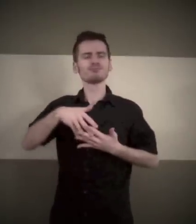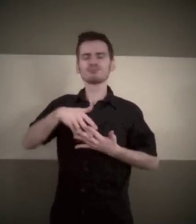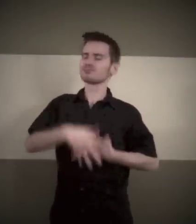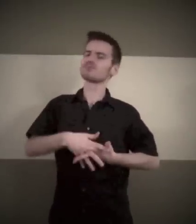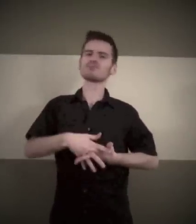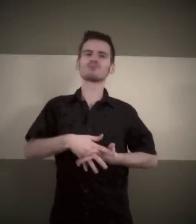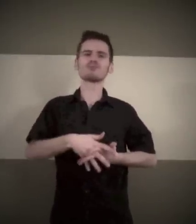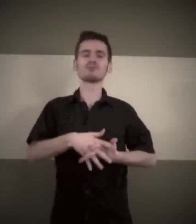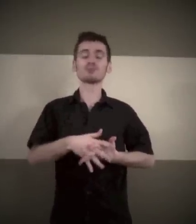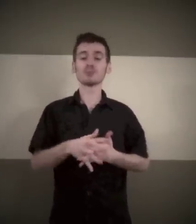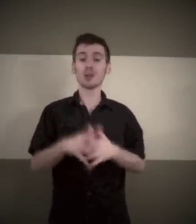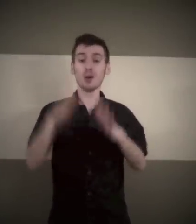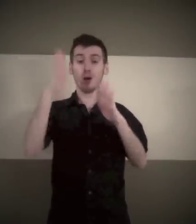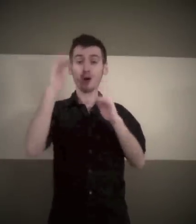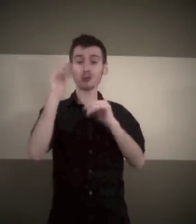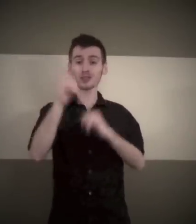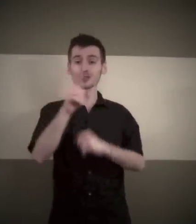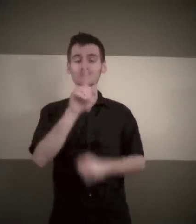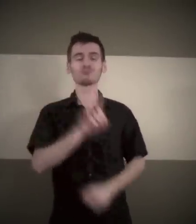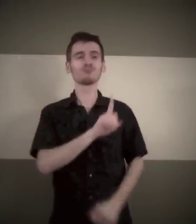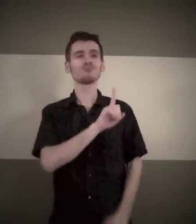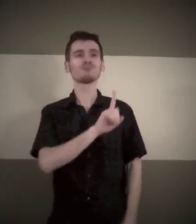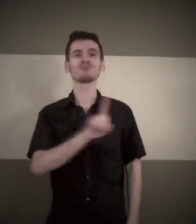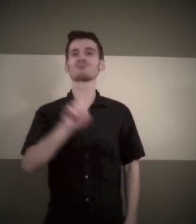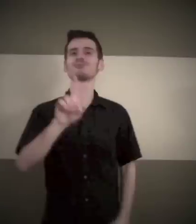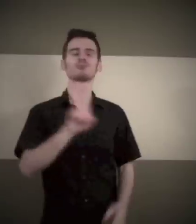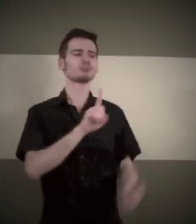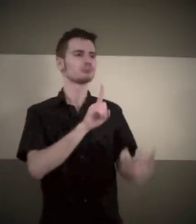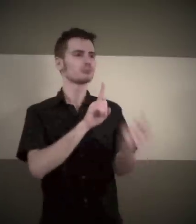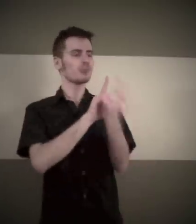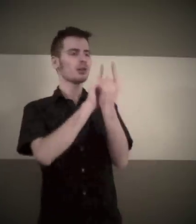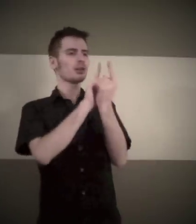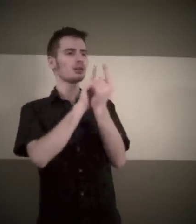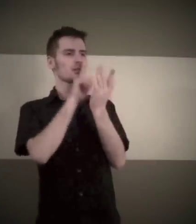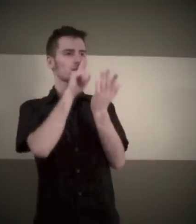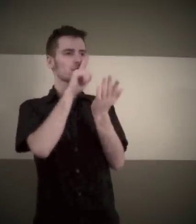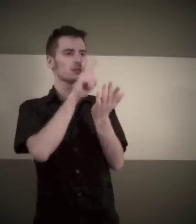Hope that you fall in love, and it hurts so bad